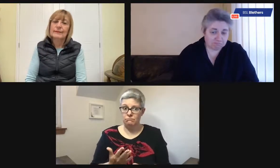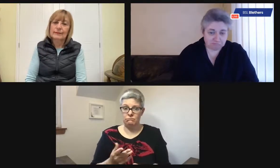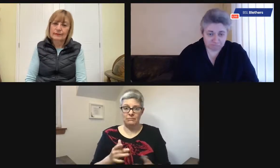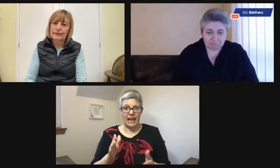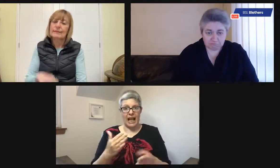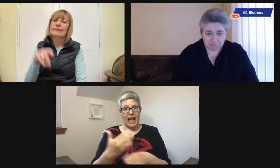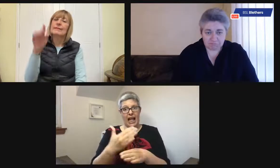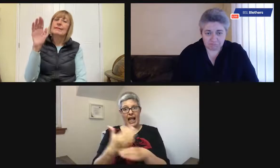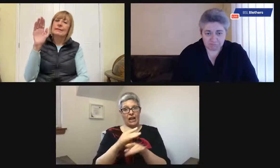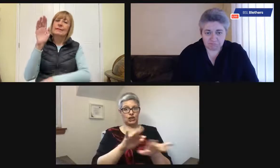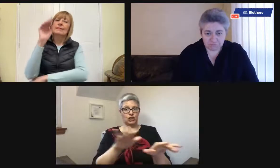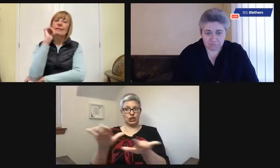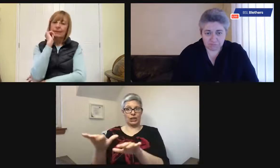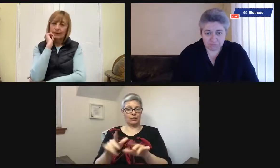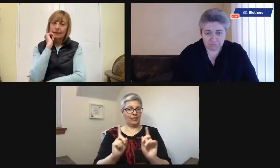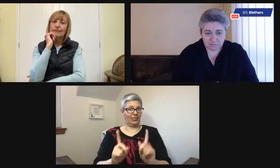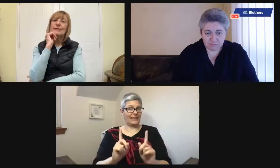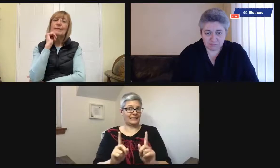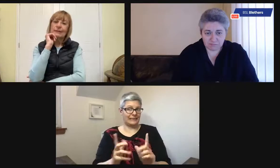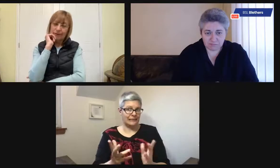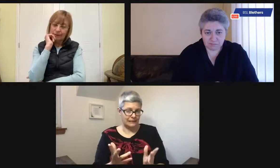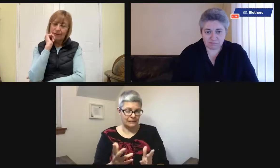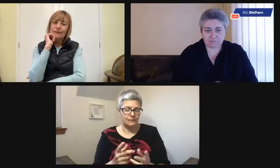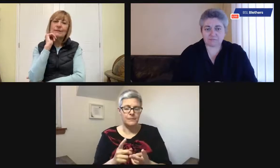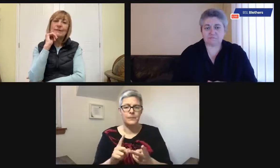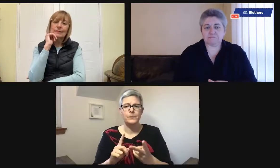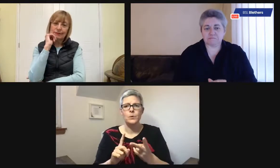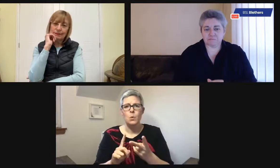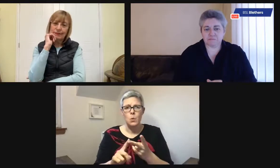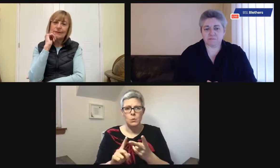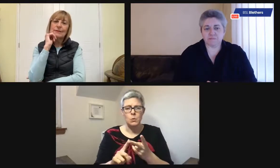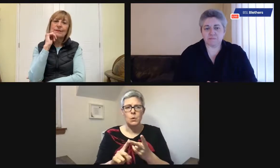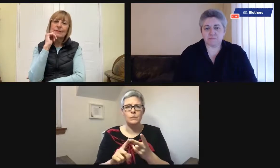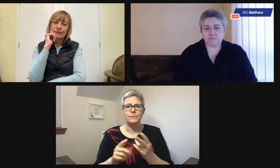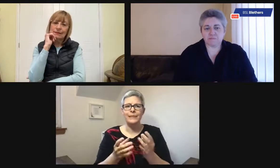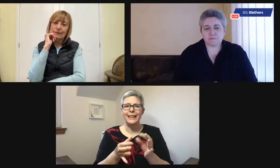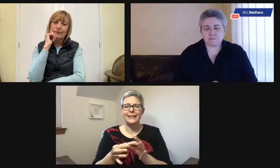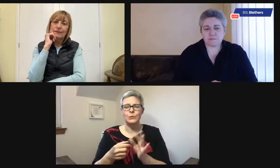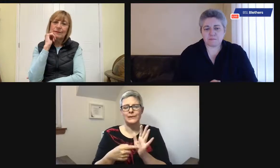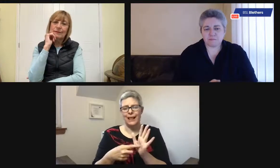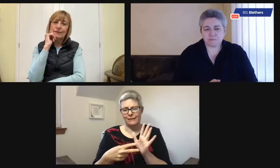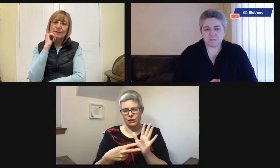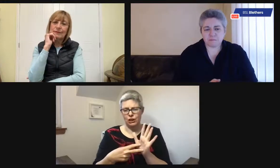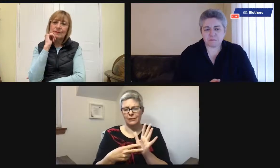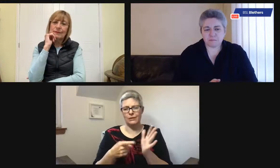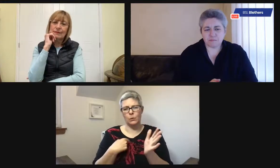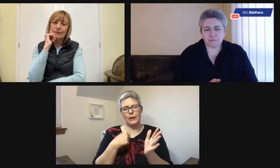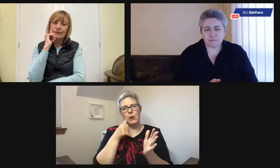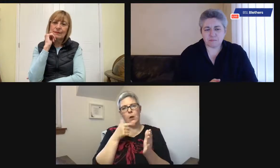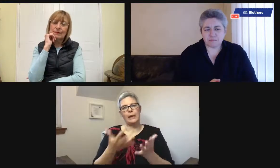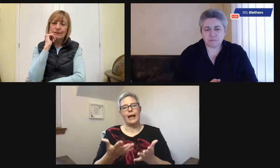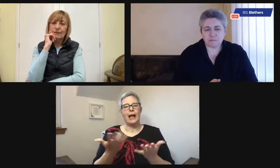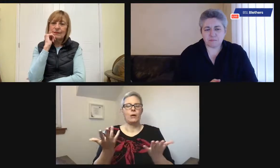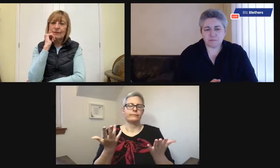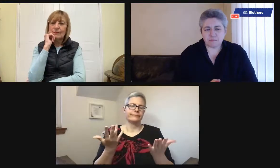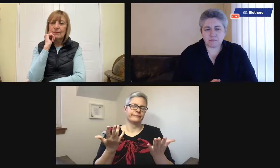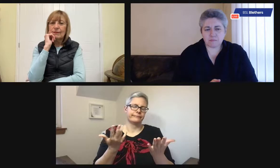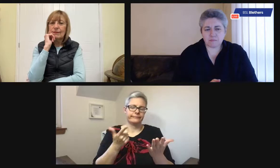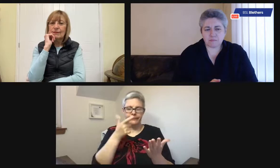your person with dementia to just try and work out what's going on. Just be aware of that. And also, again, when we're talking about